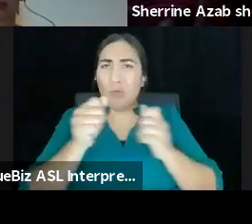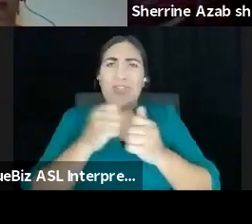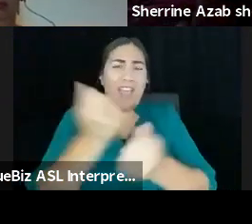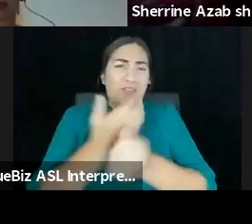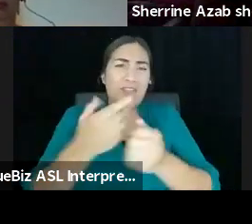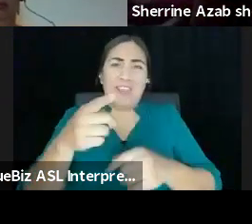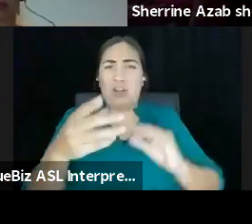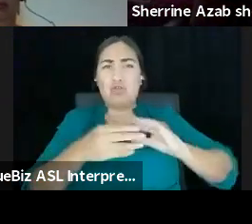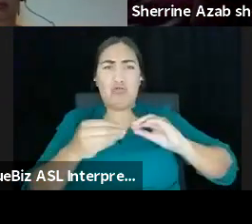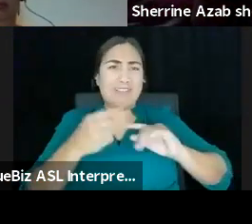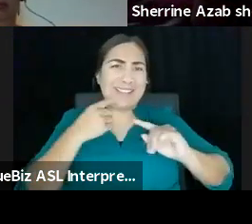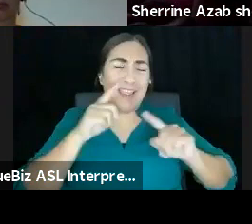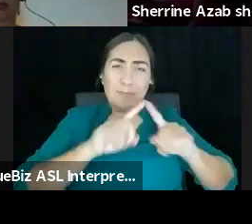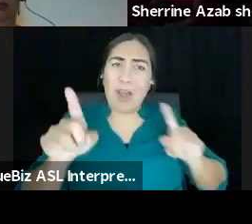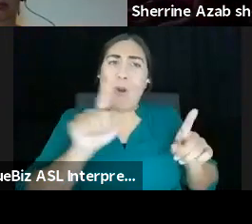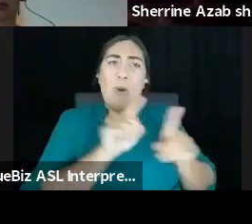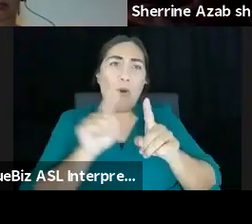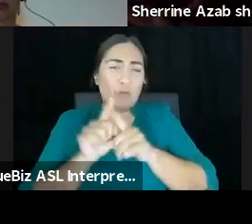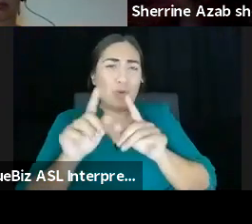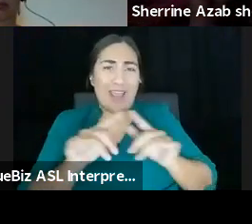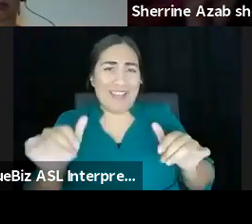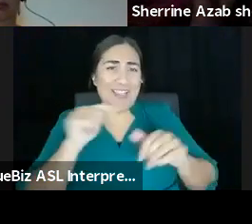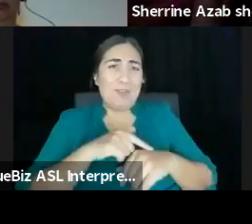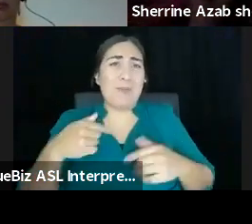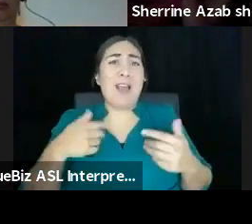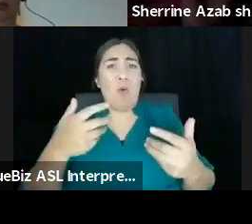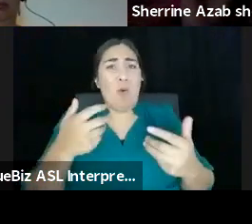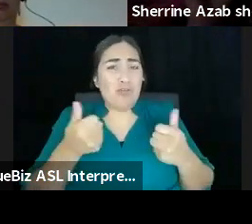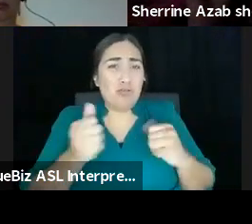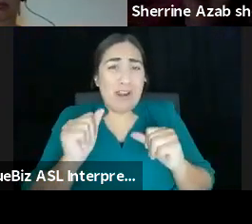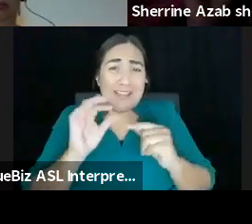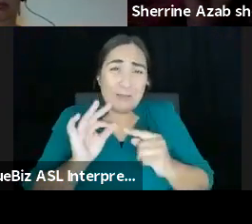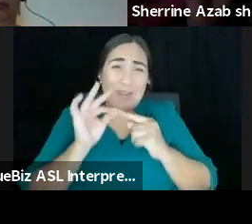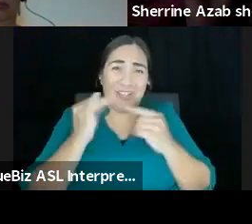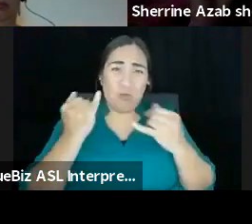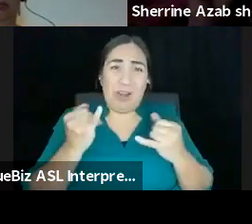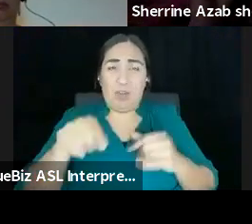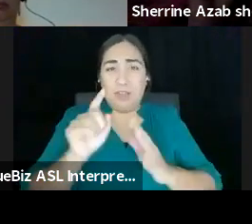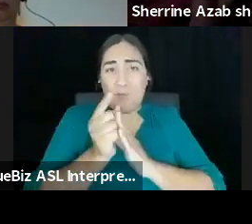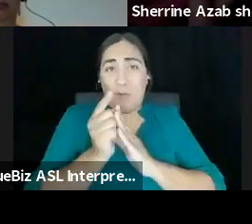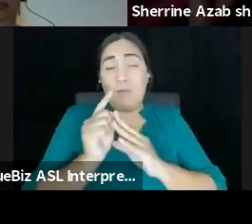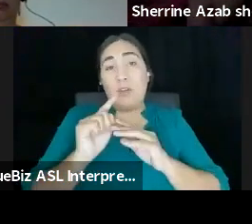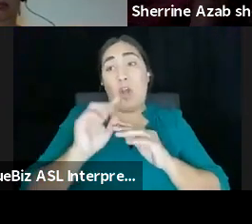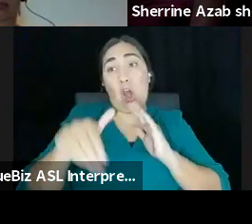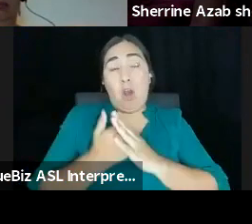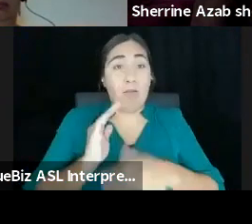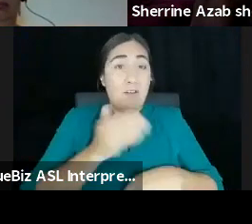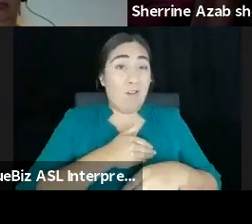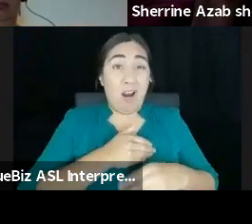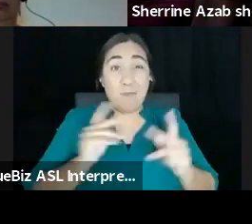same time have to hold, I want to find, especially in this moment where every, all of our folks are really strapped for cash. Like what is every single